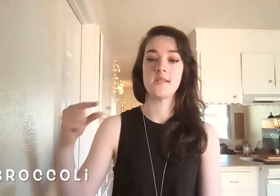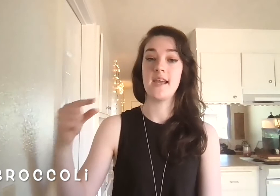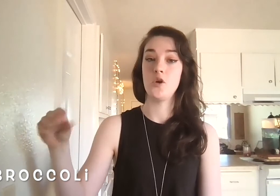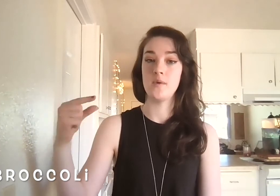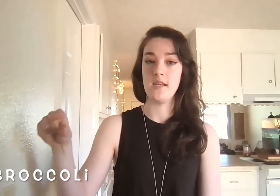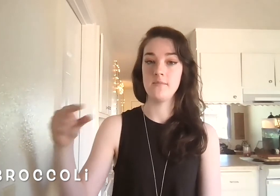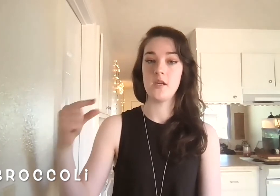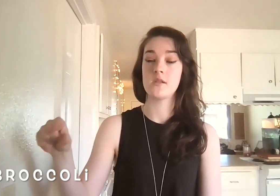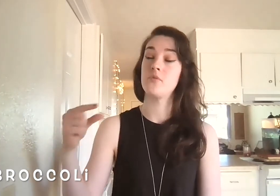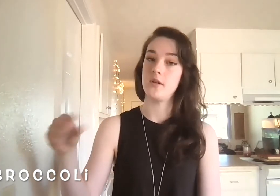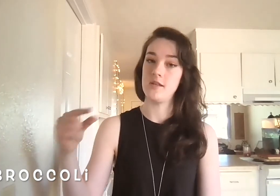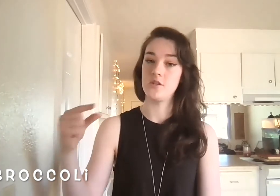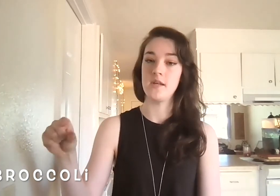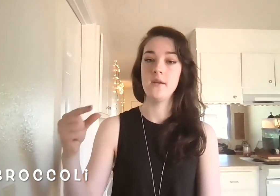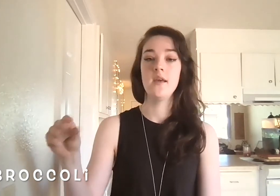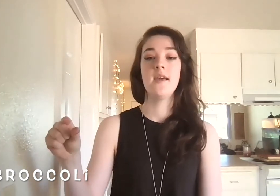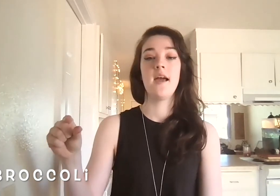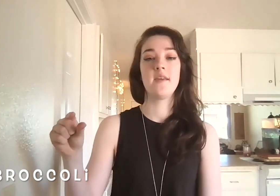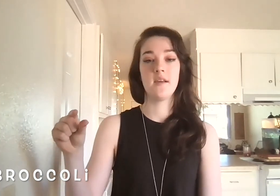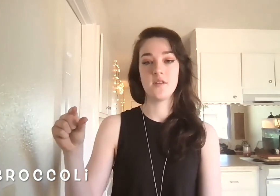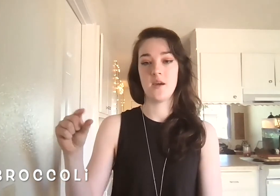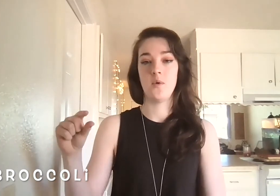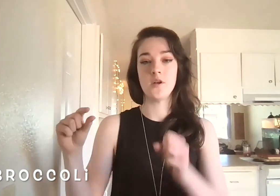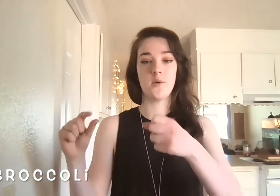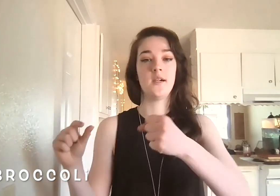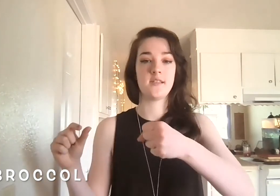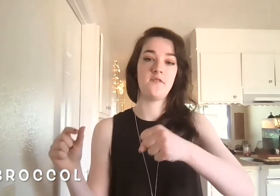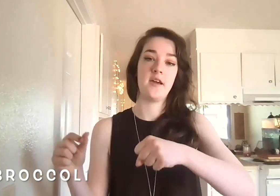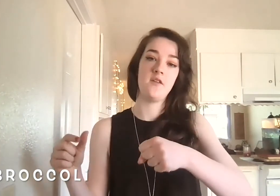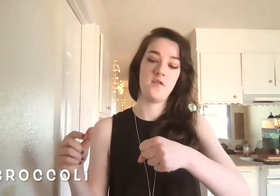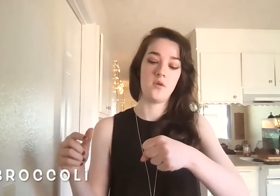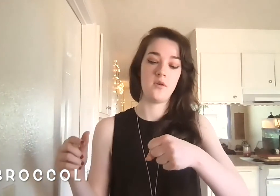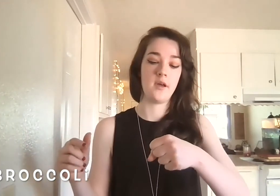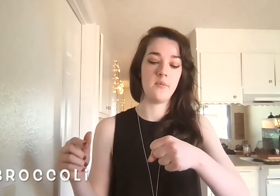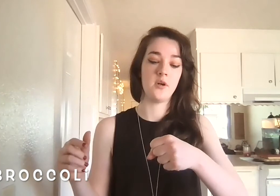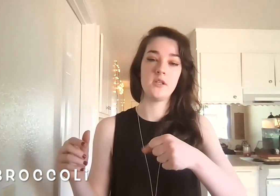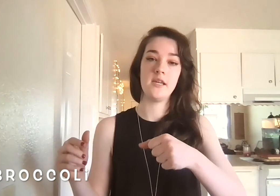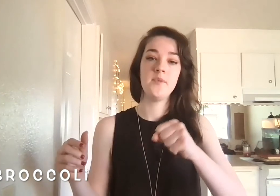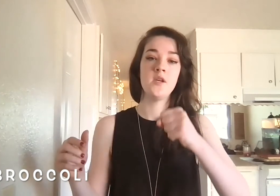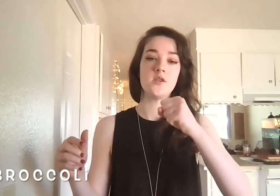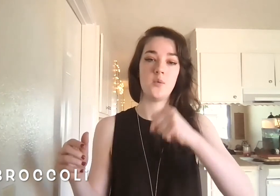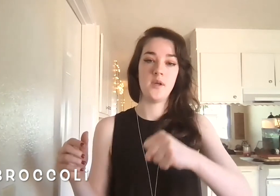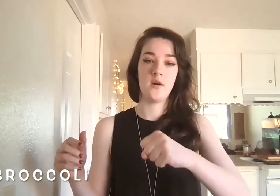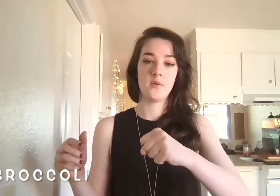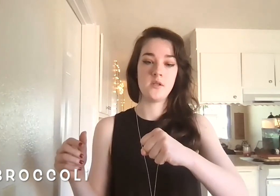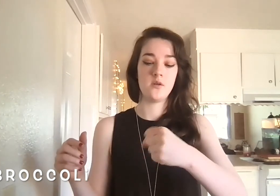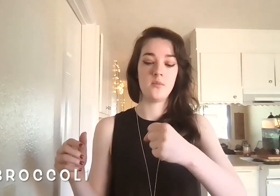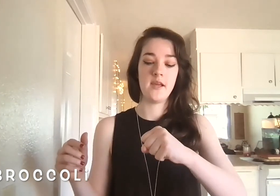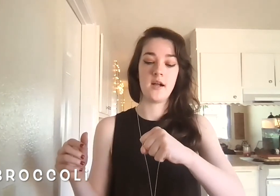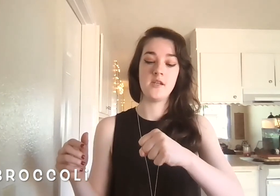sign green because broccoli is green. And then after that, we're going to do our classifier for broccoli. So we are going to make our hand into